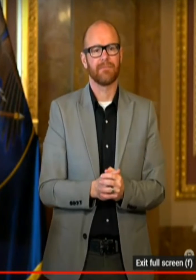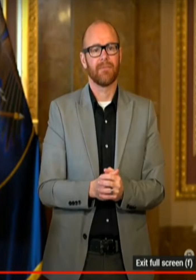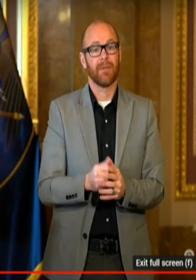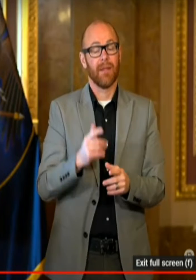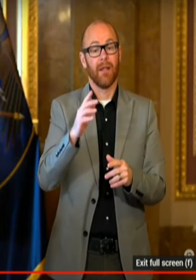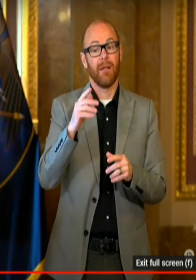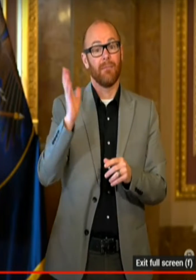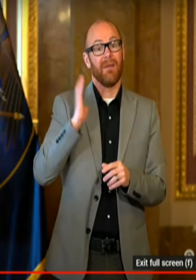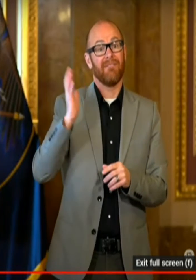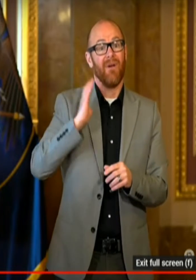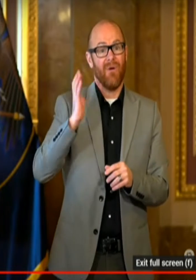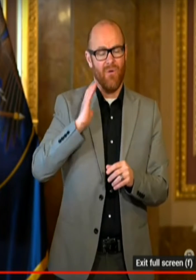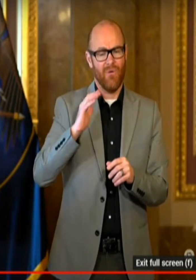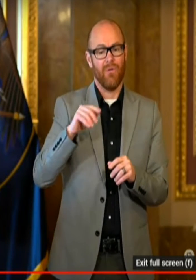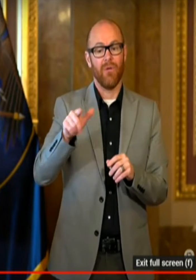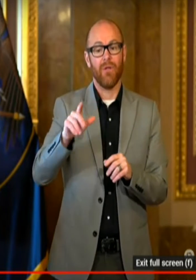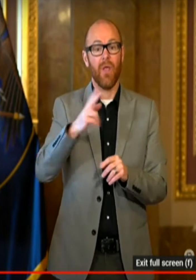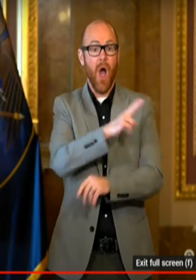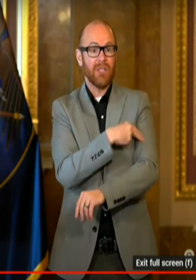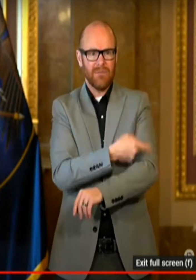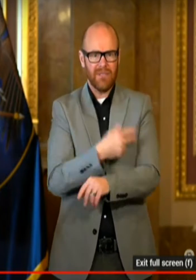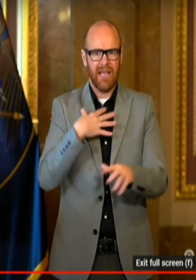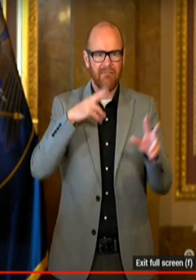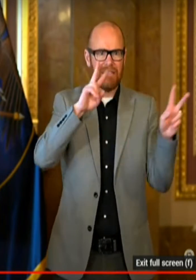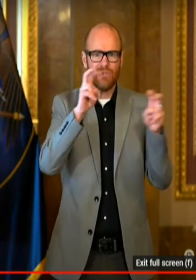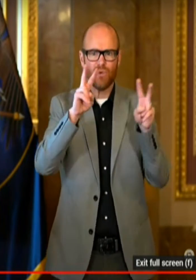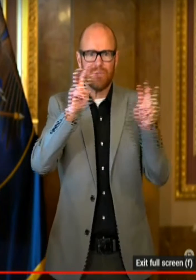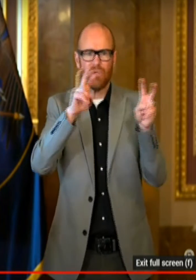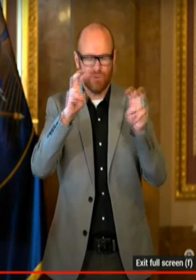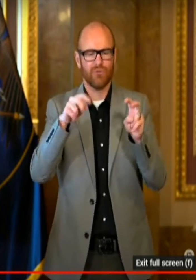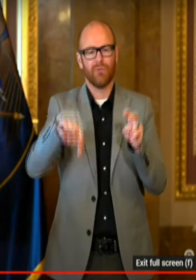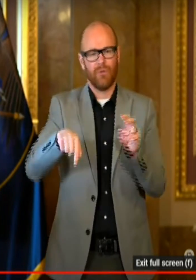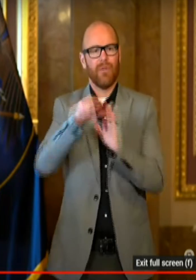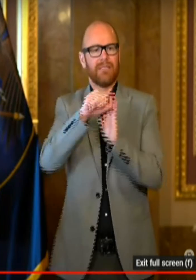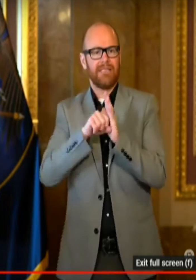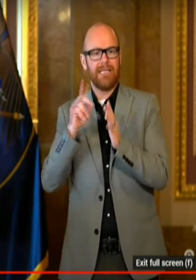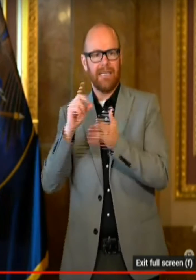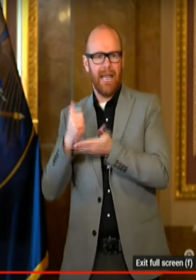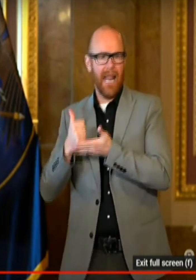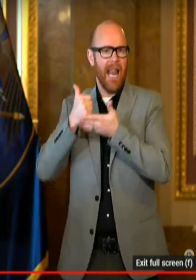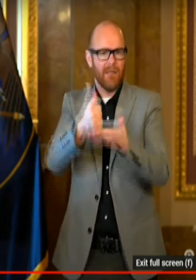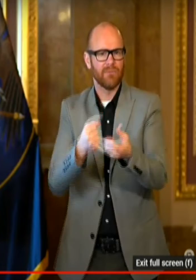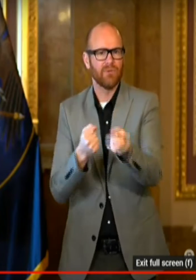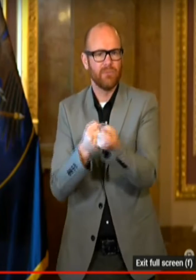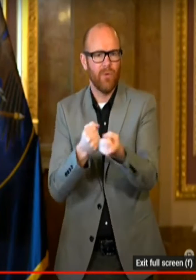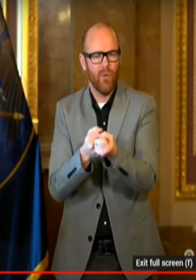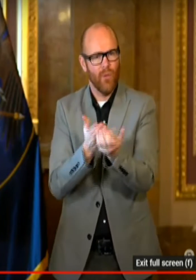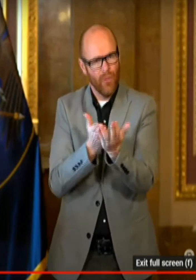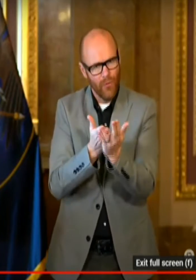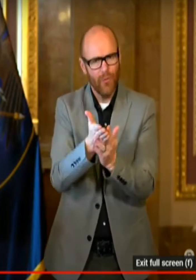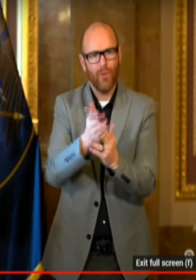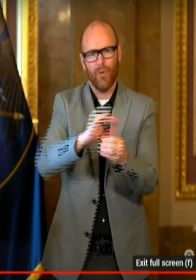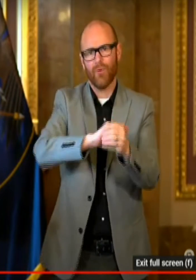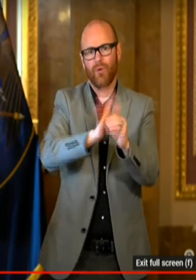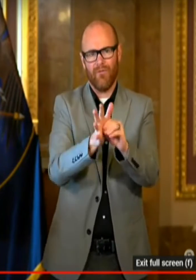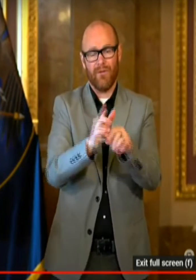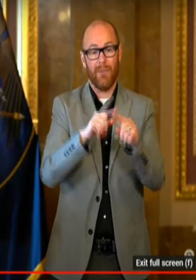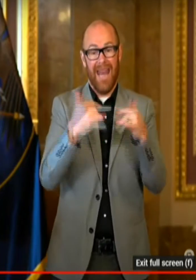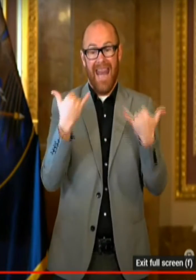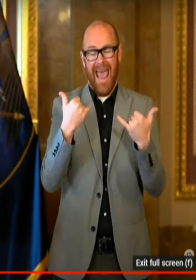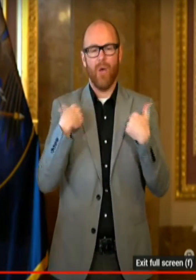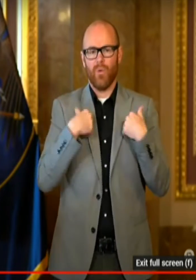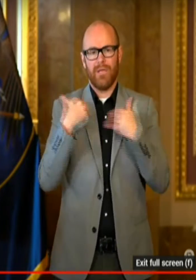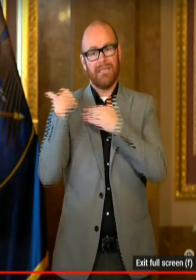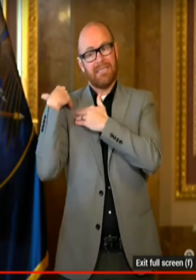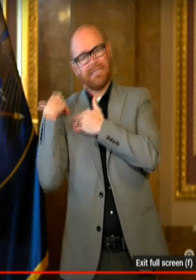the state stepped in and began providing some of these treatments for COVID-19. Again, we'll be moving those back to the healthcare systems,